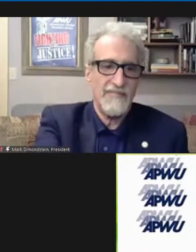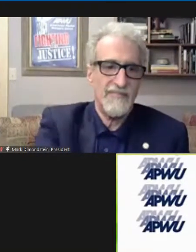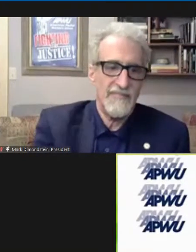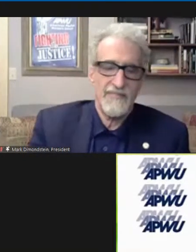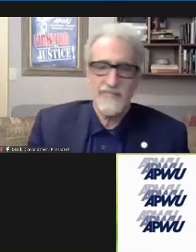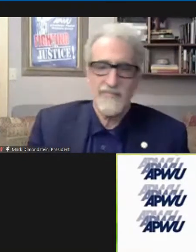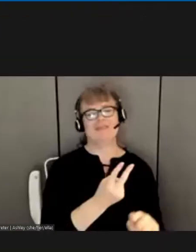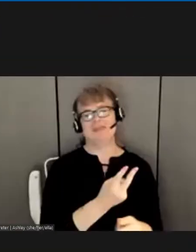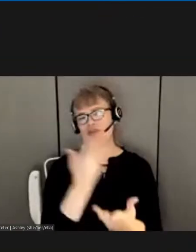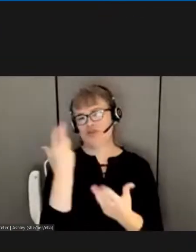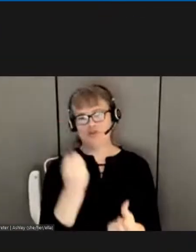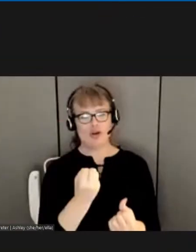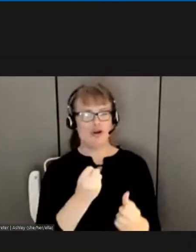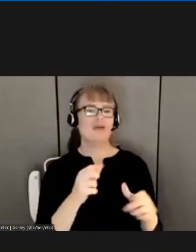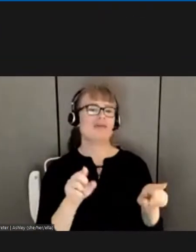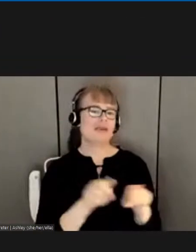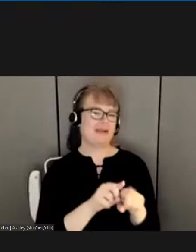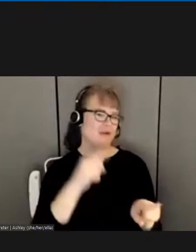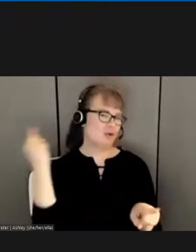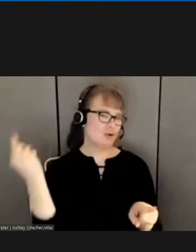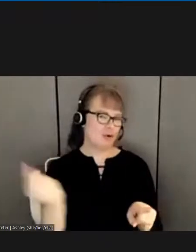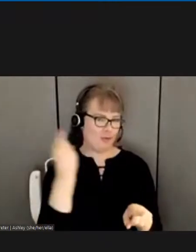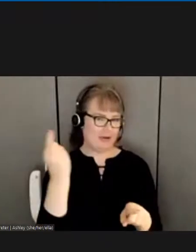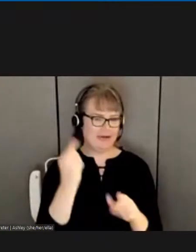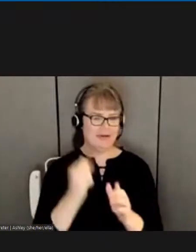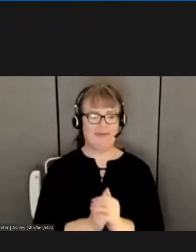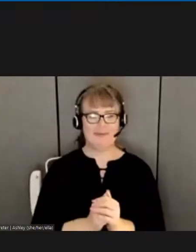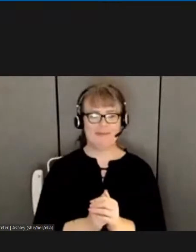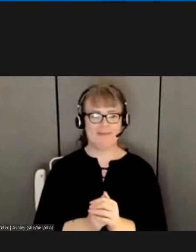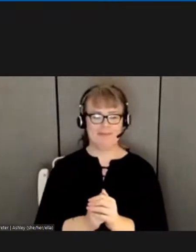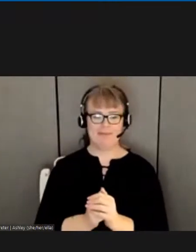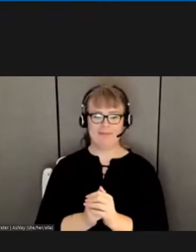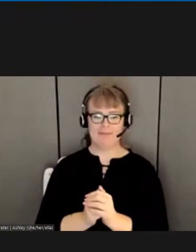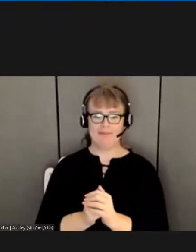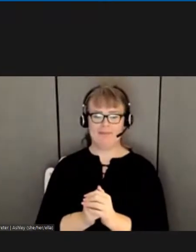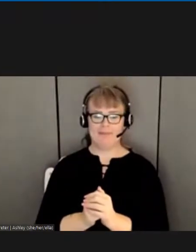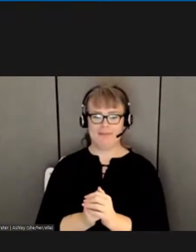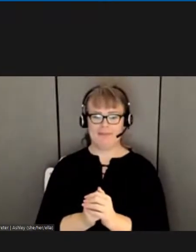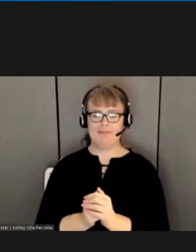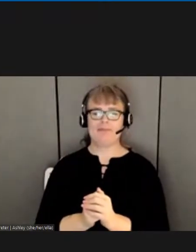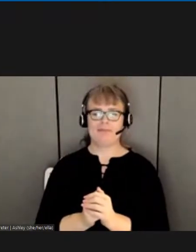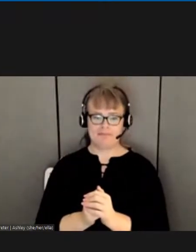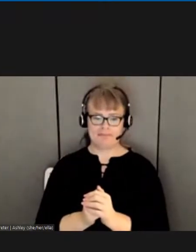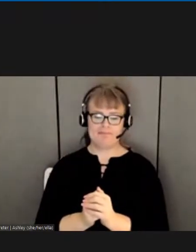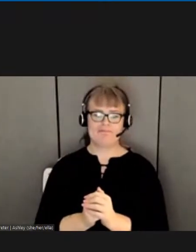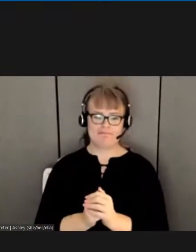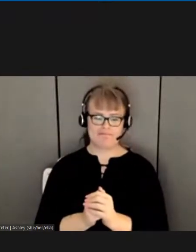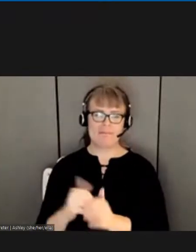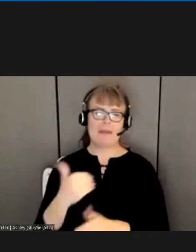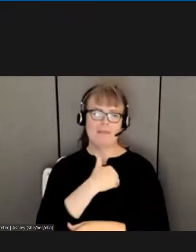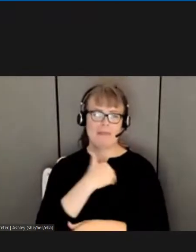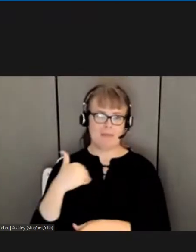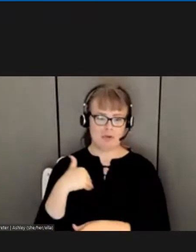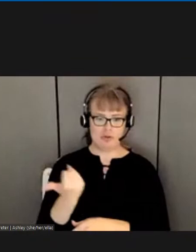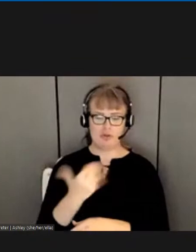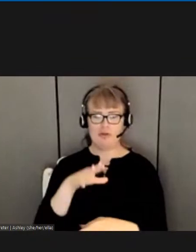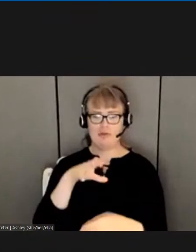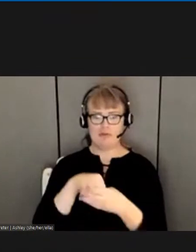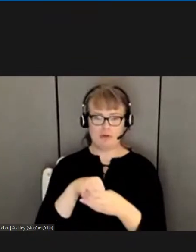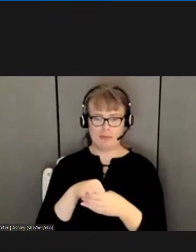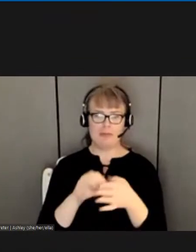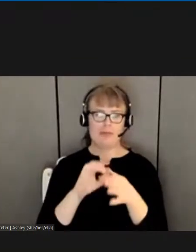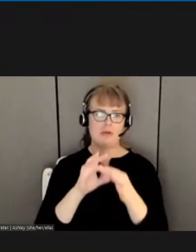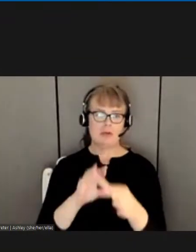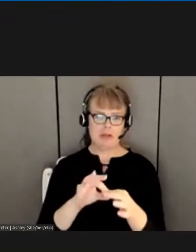always um the level of our membership involvement and importance of negotiations and the